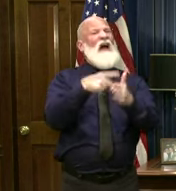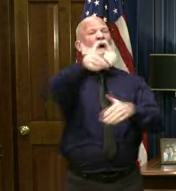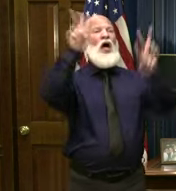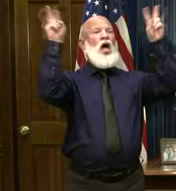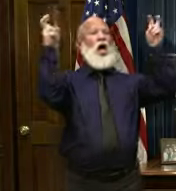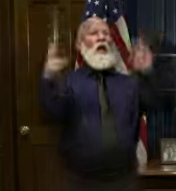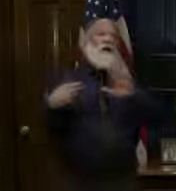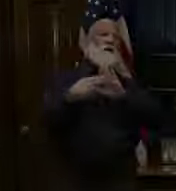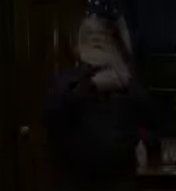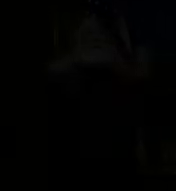tie, end quote. law.